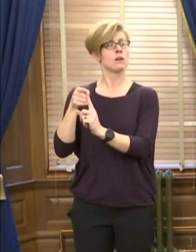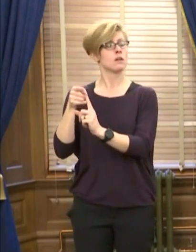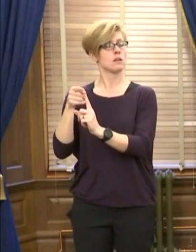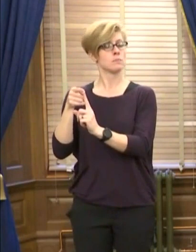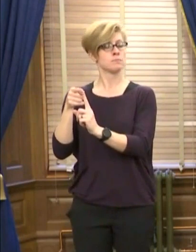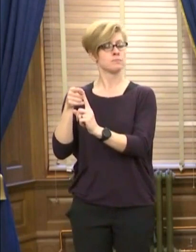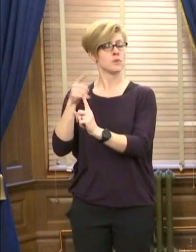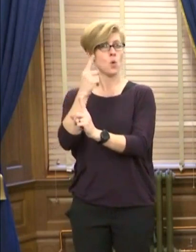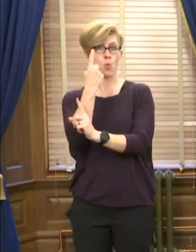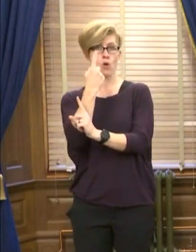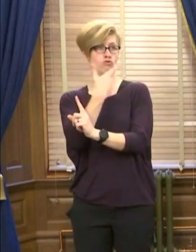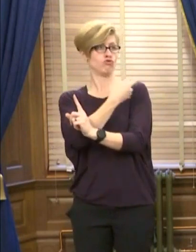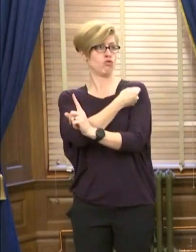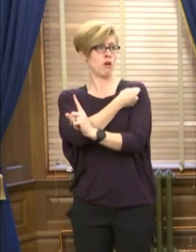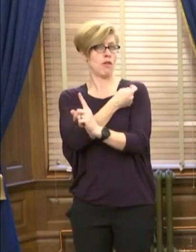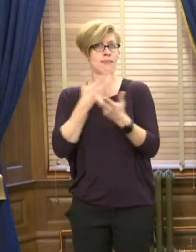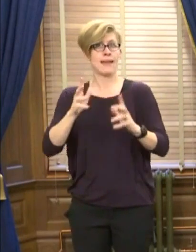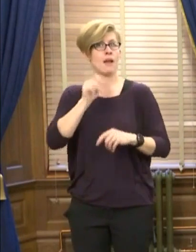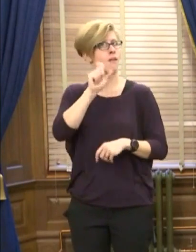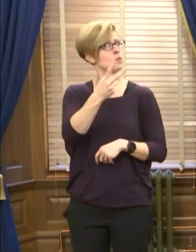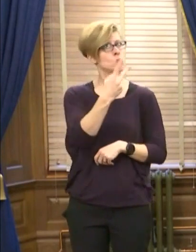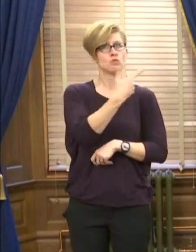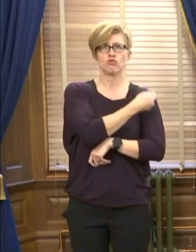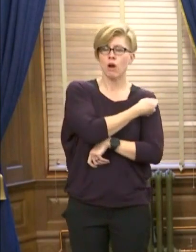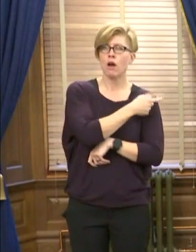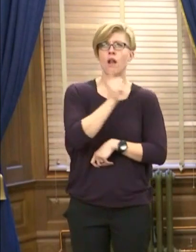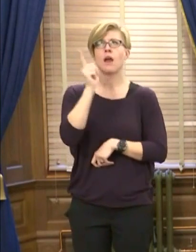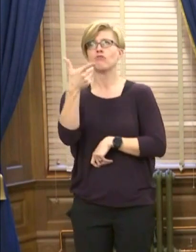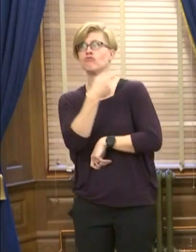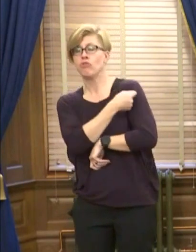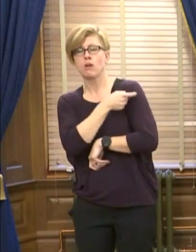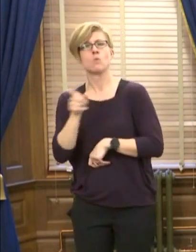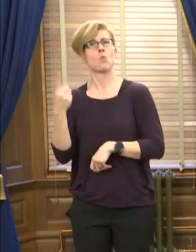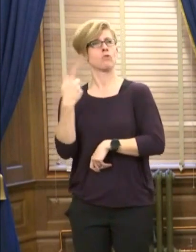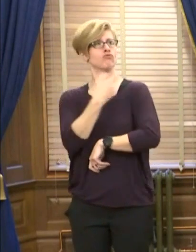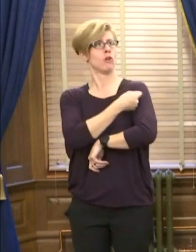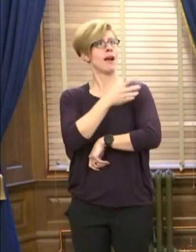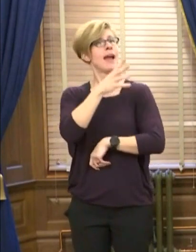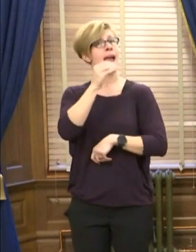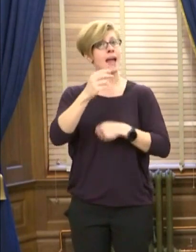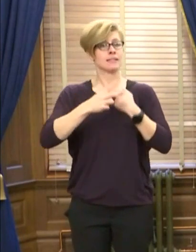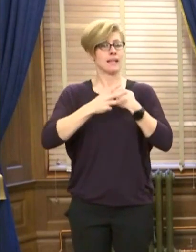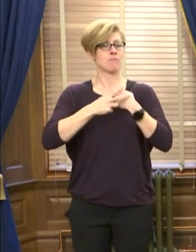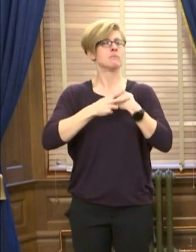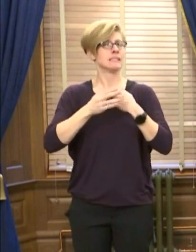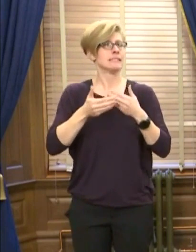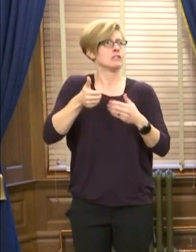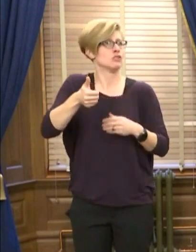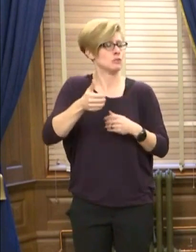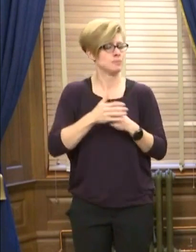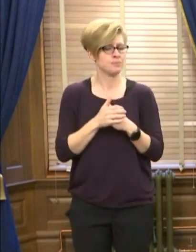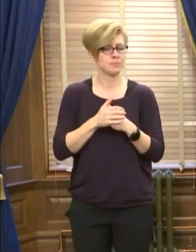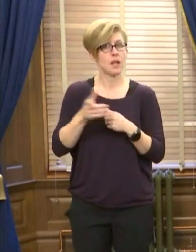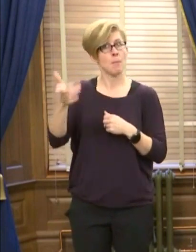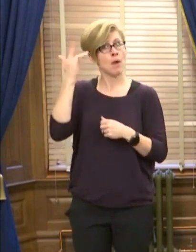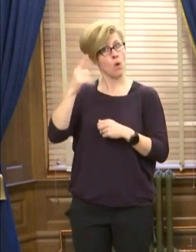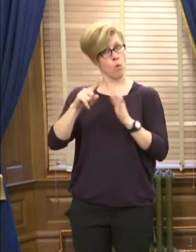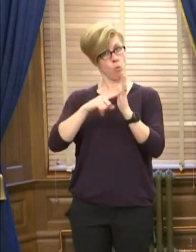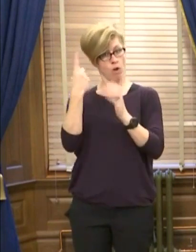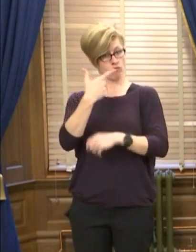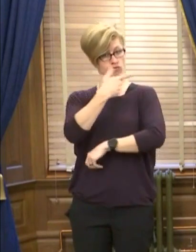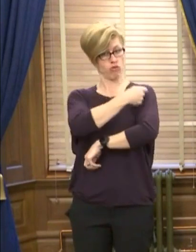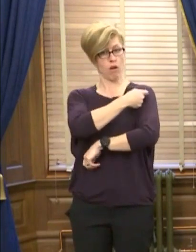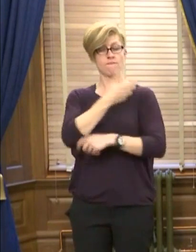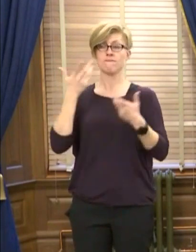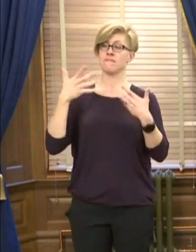one dose, and it's much easier to store. Given that it doesn't require a second dose, Johnson & Johnson can be